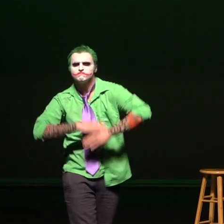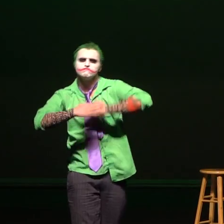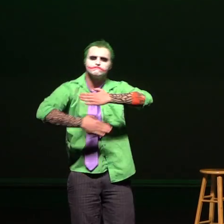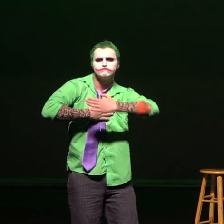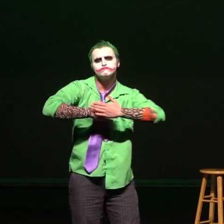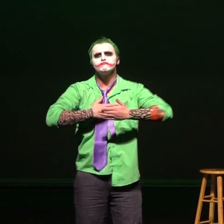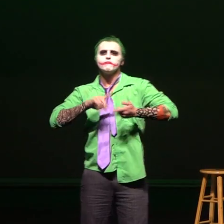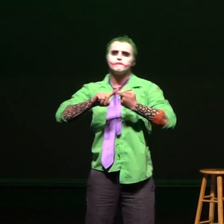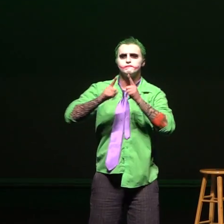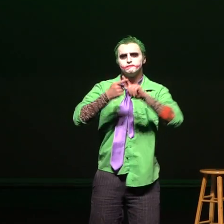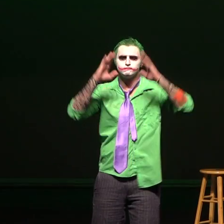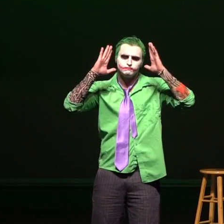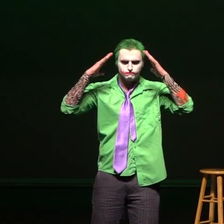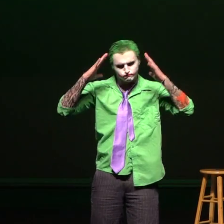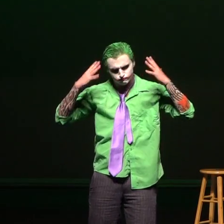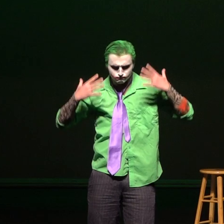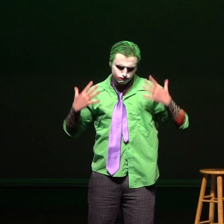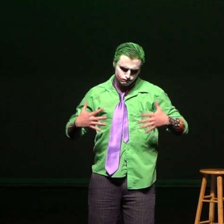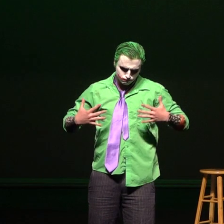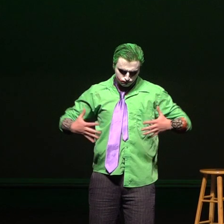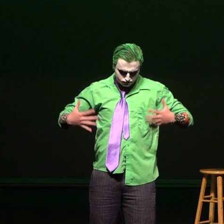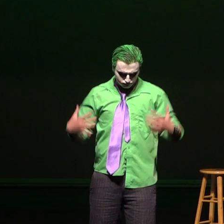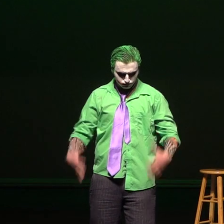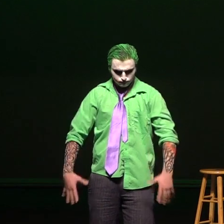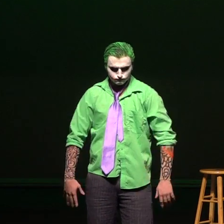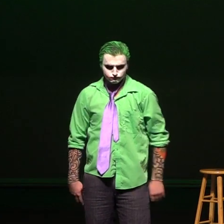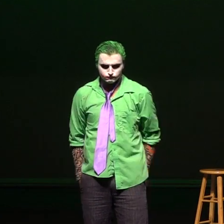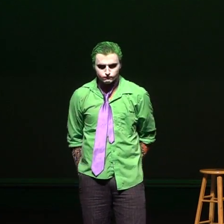All my friends are heathens, take it slow